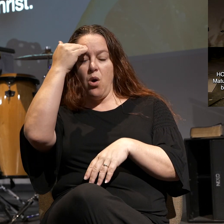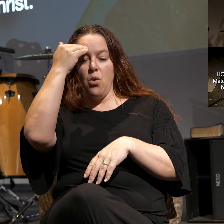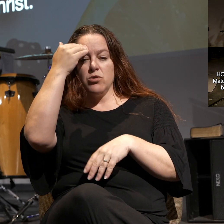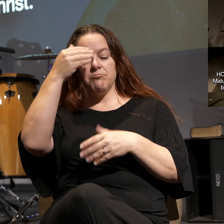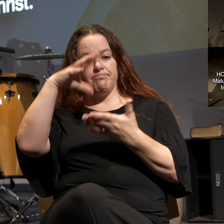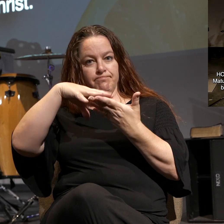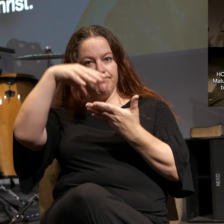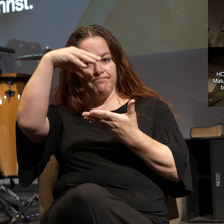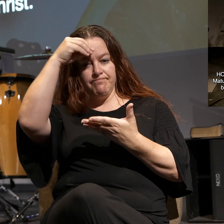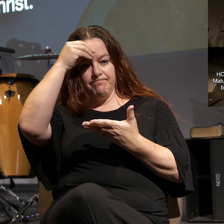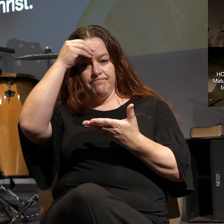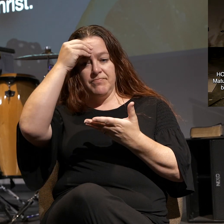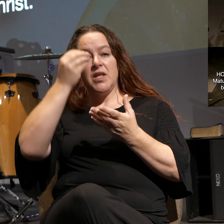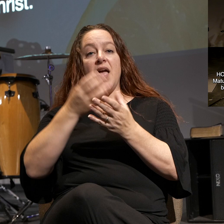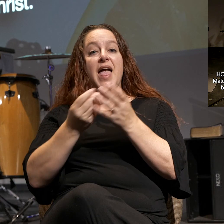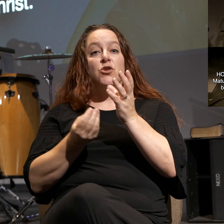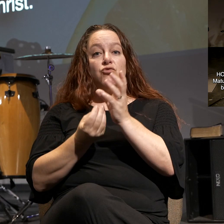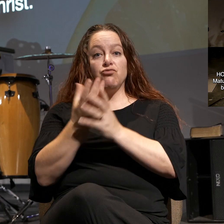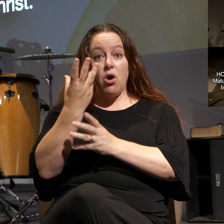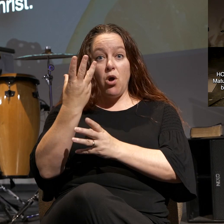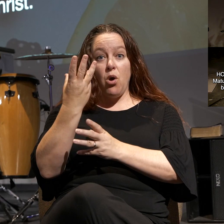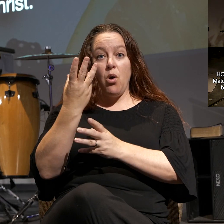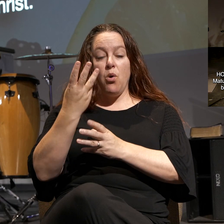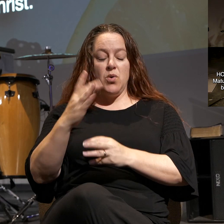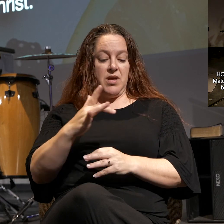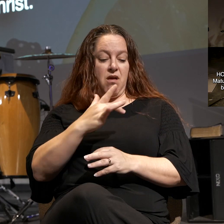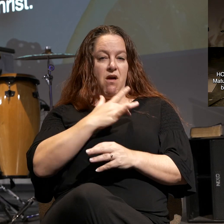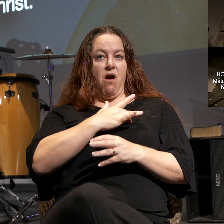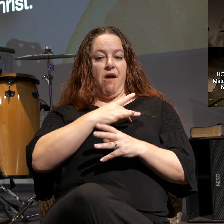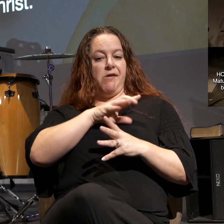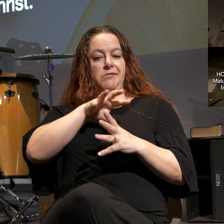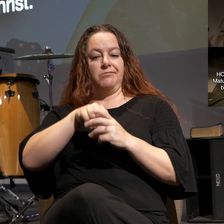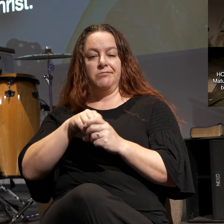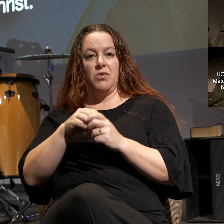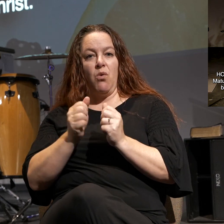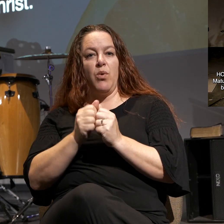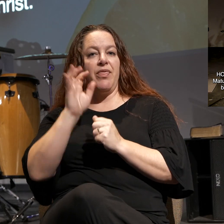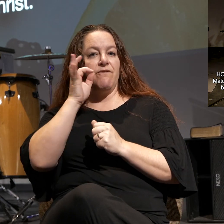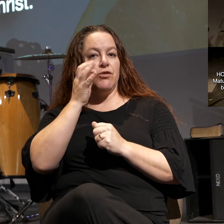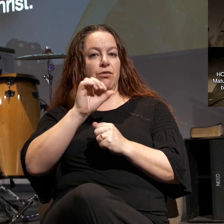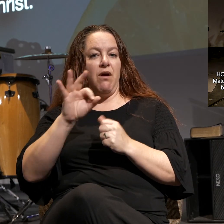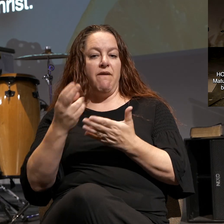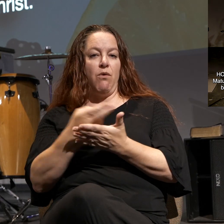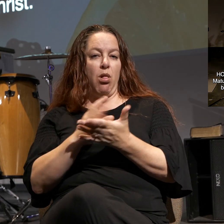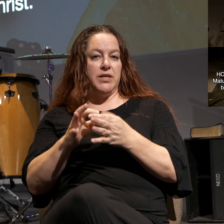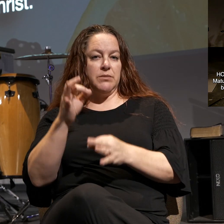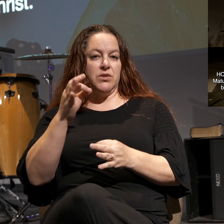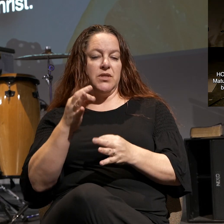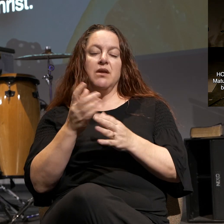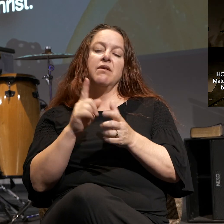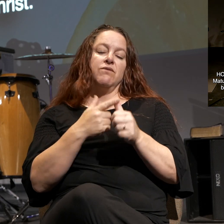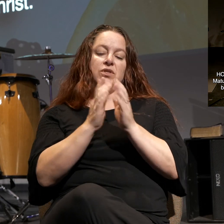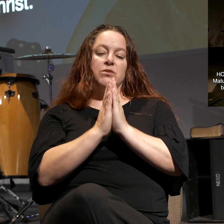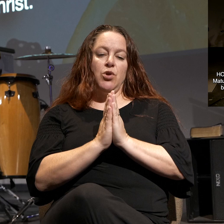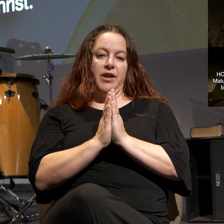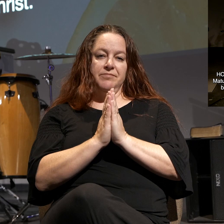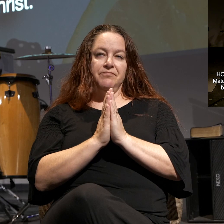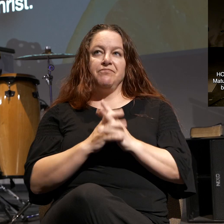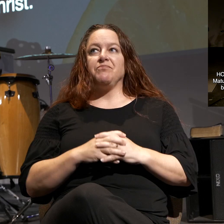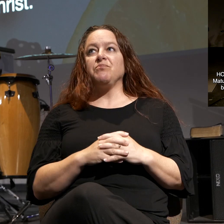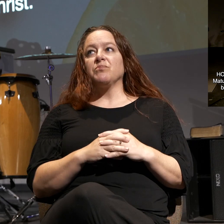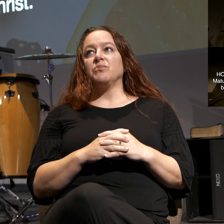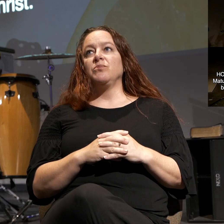mind and grow, engage the heart and the fruit of the Holy Spirit. That's where we're headed. But let's first pray. Would you bow your heads with me?